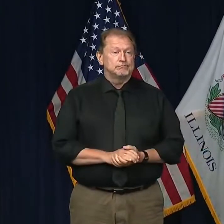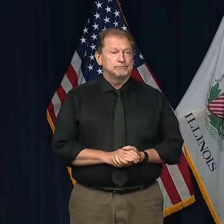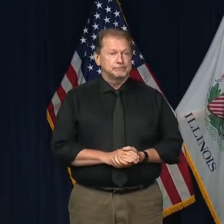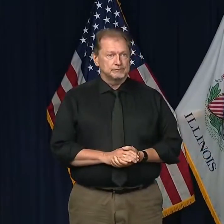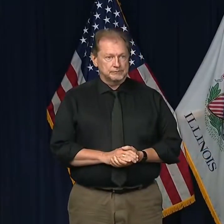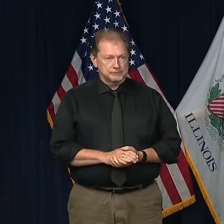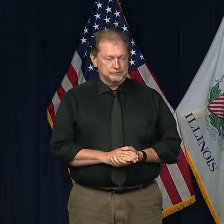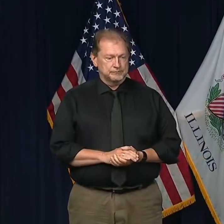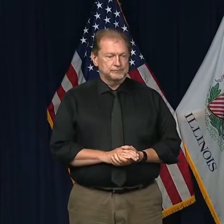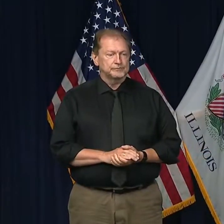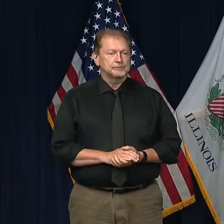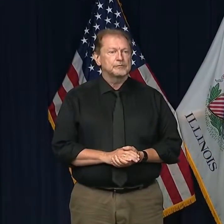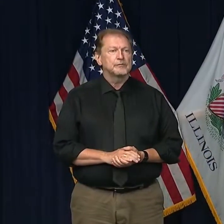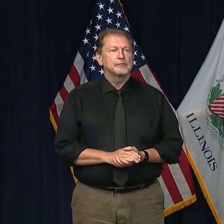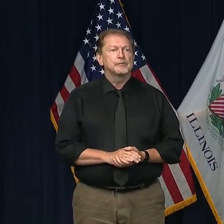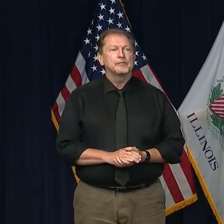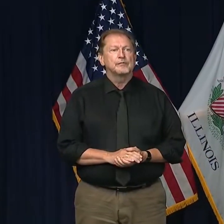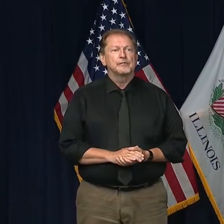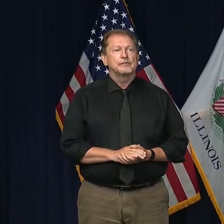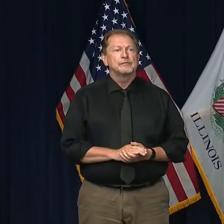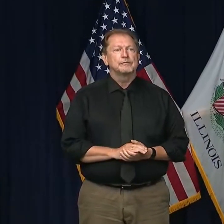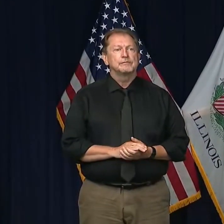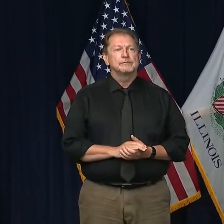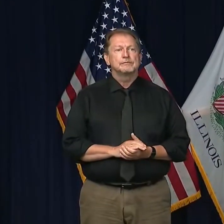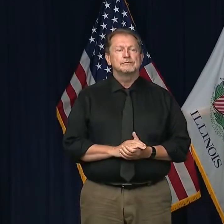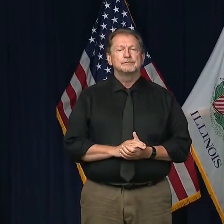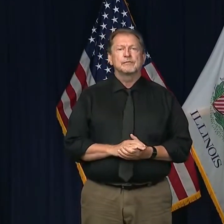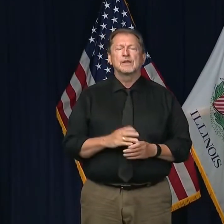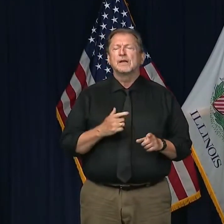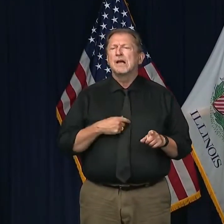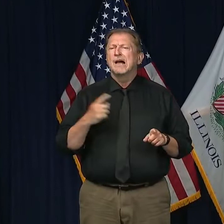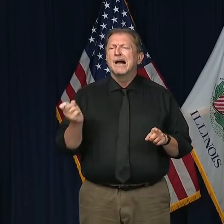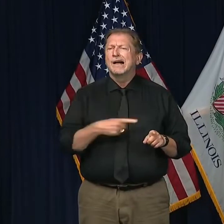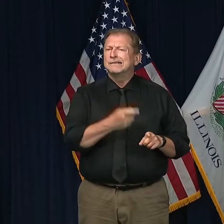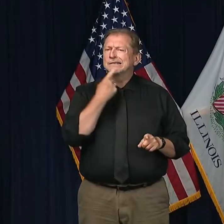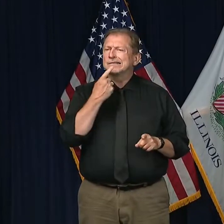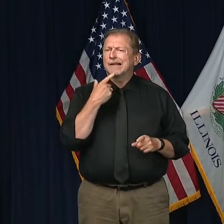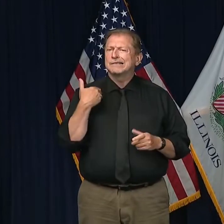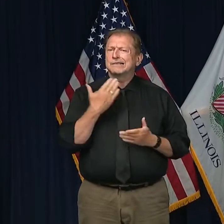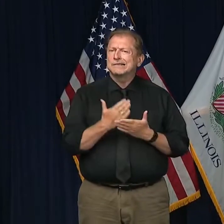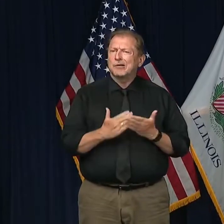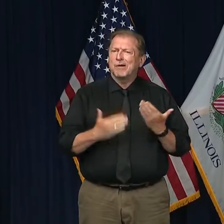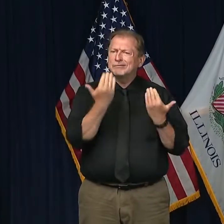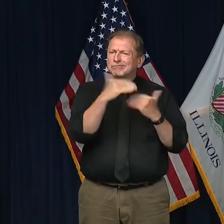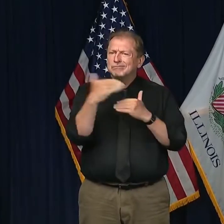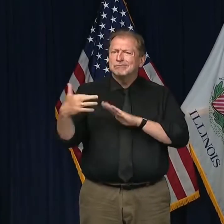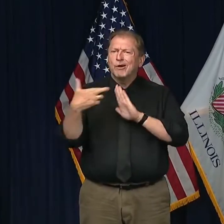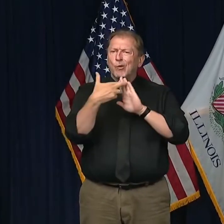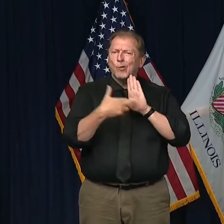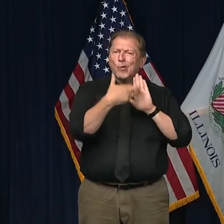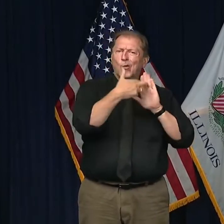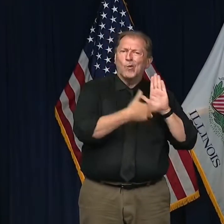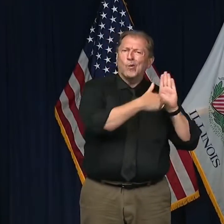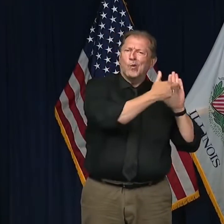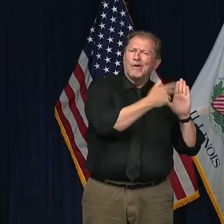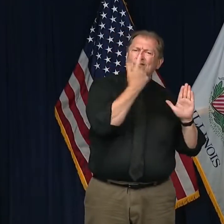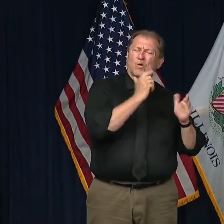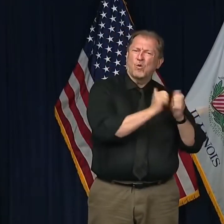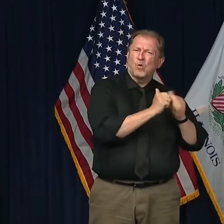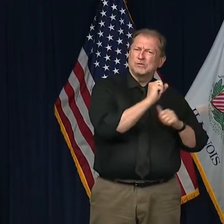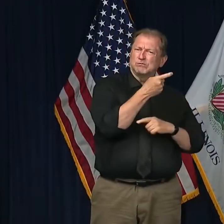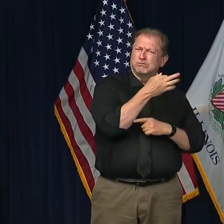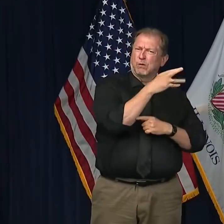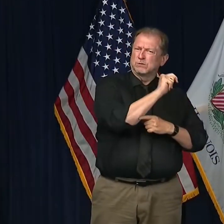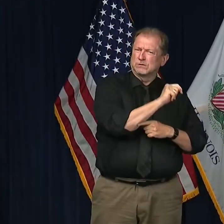Yeah, Mary Governor, hi. Thank you. If we're going to restrict sports, what does that tell parents about school?